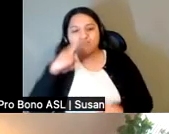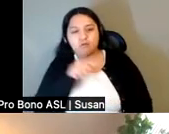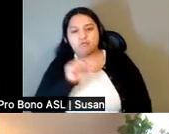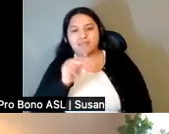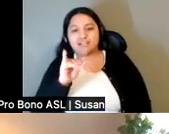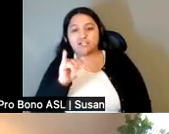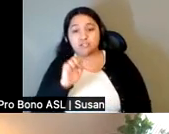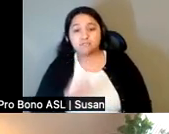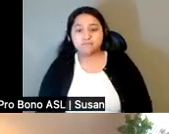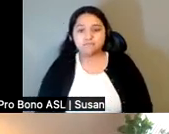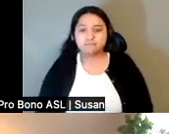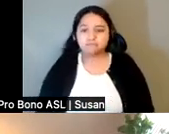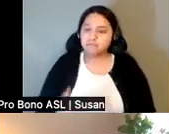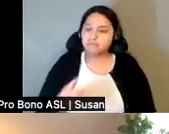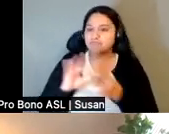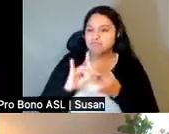just...